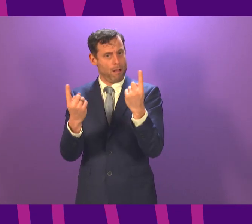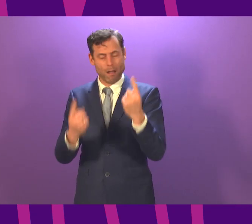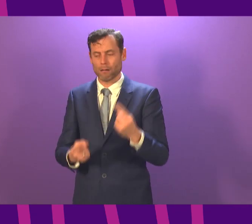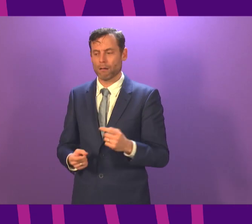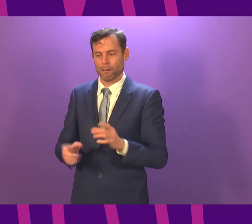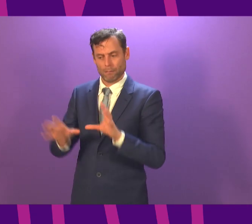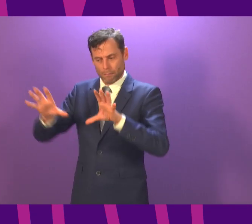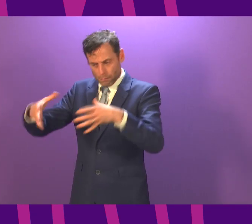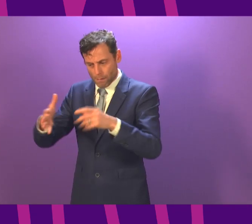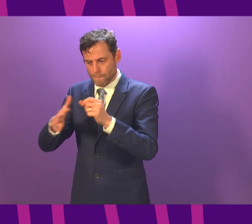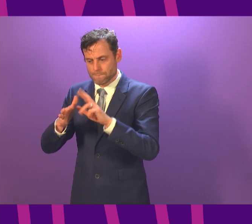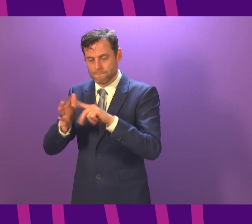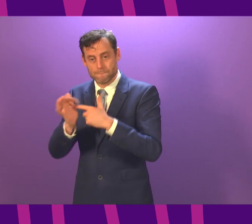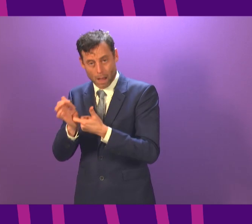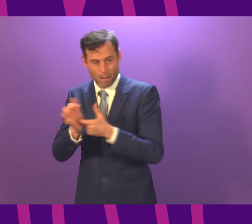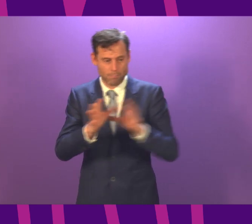Patrick Harvey, who joined us remotely.